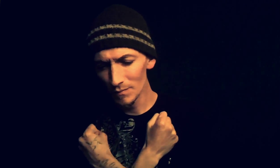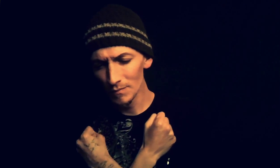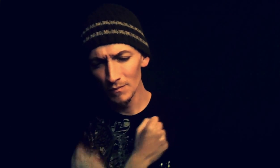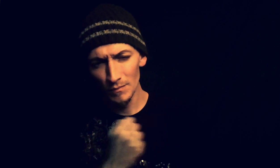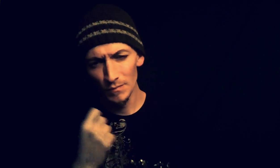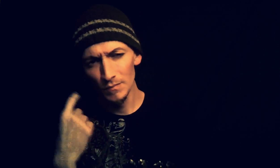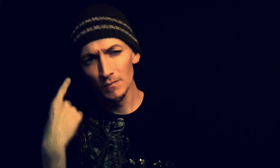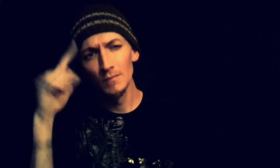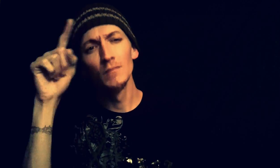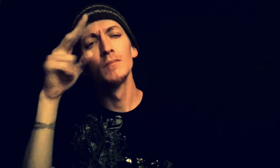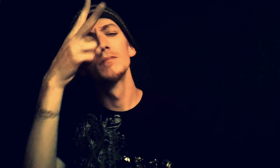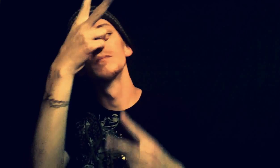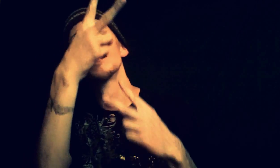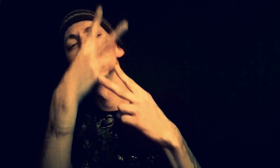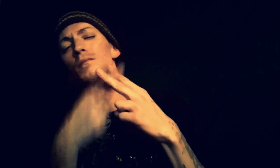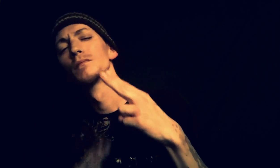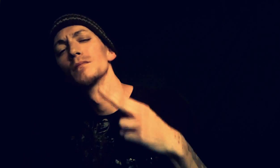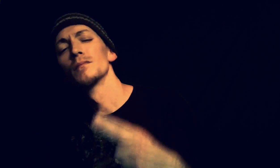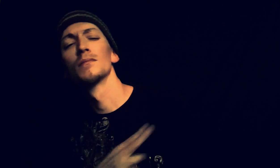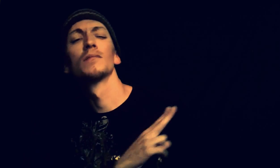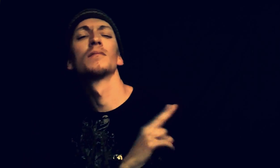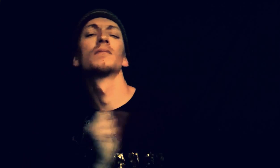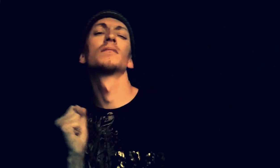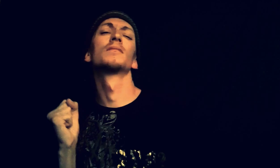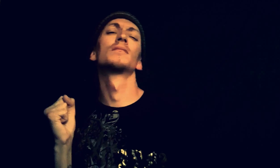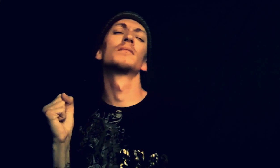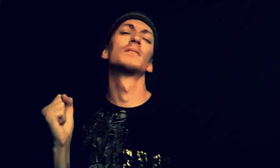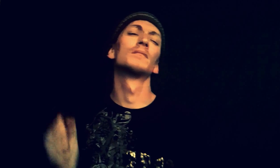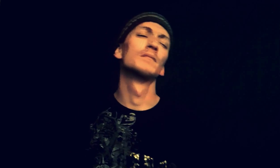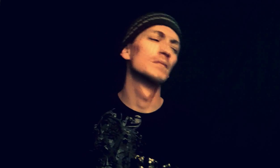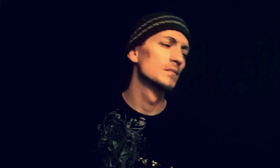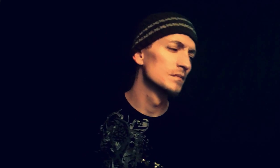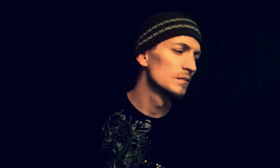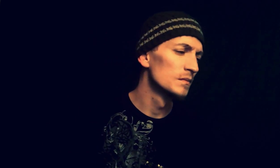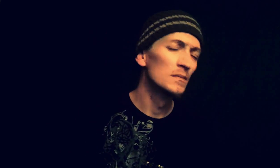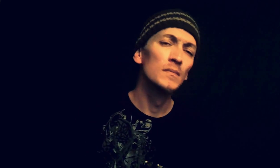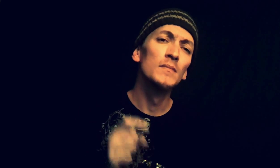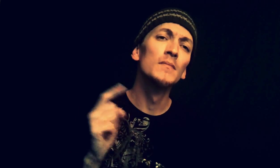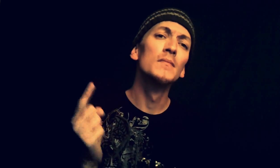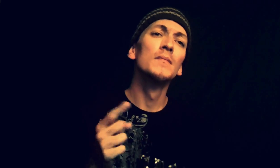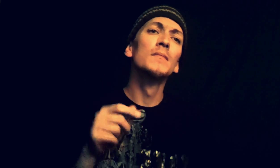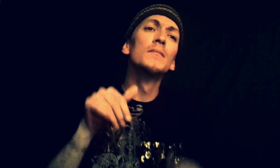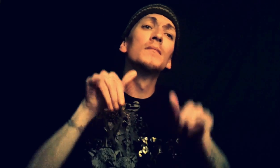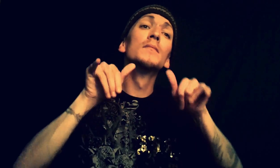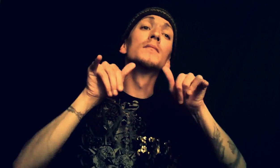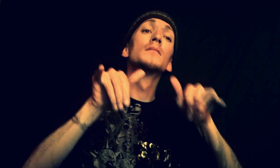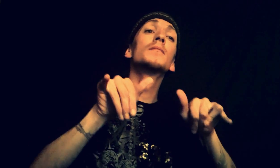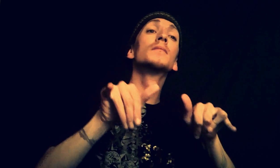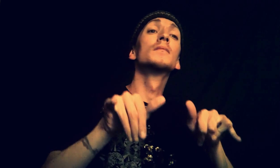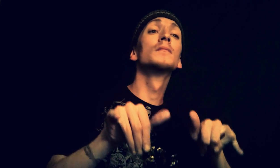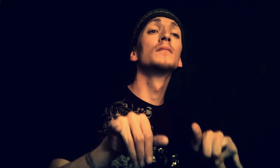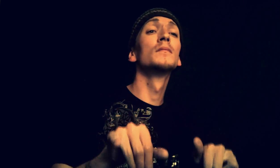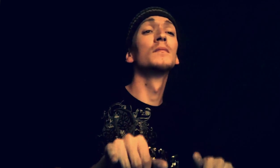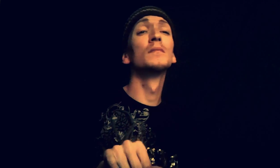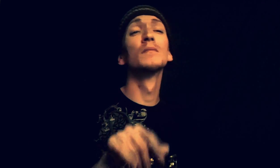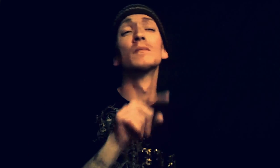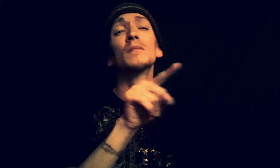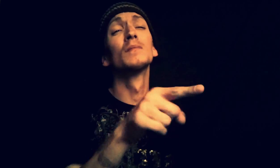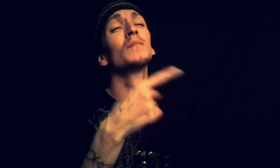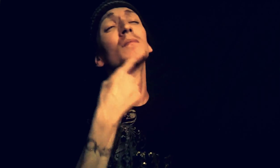Both, both of us Just stay You